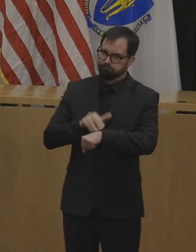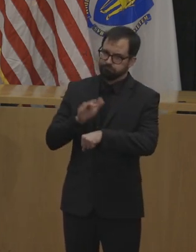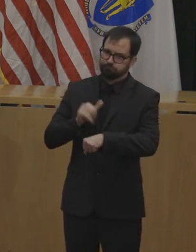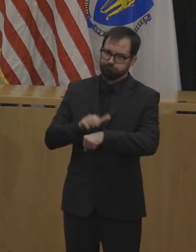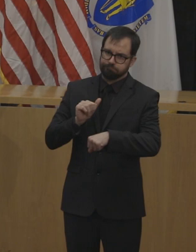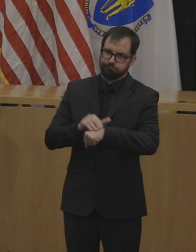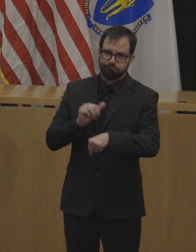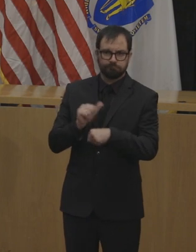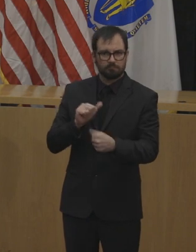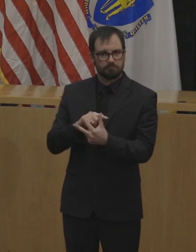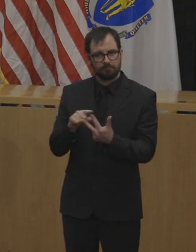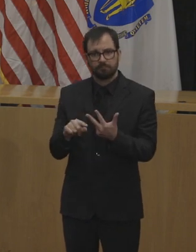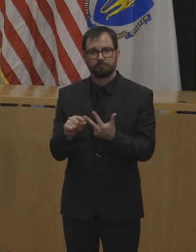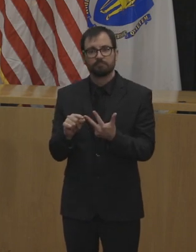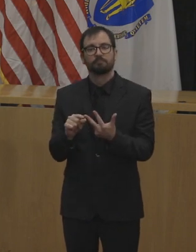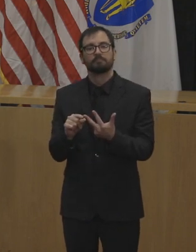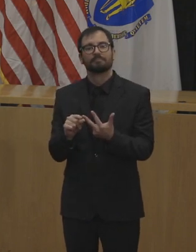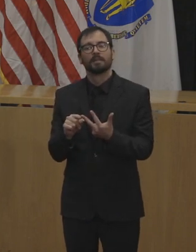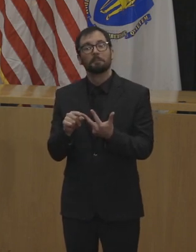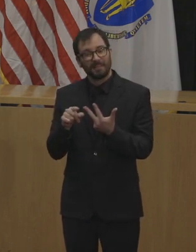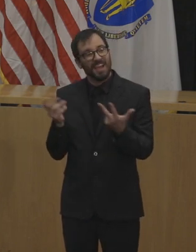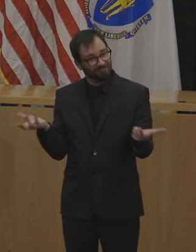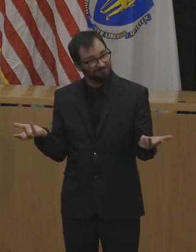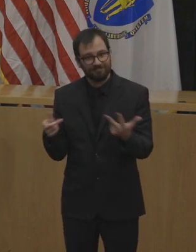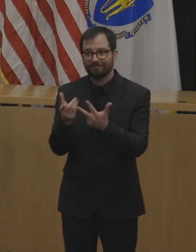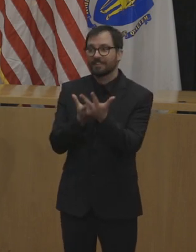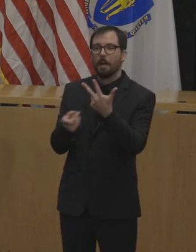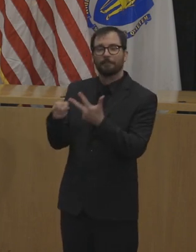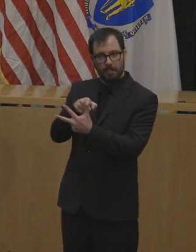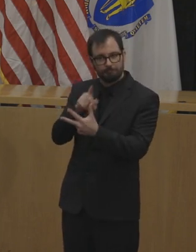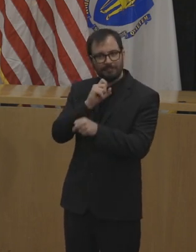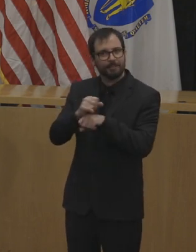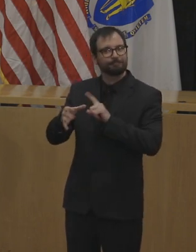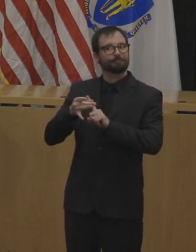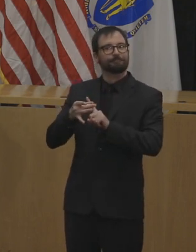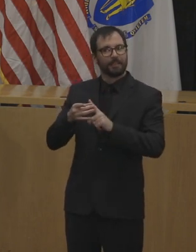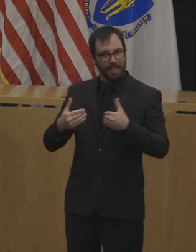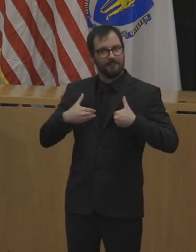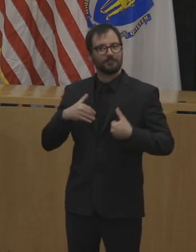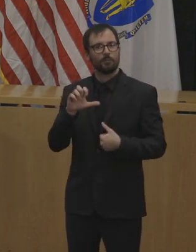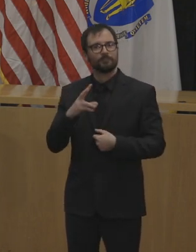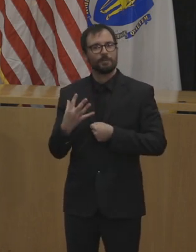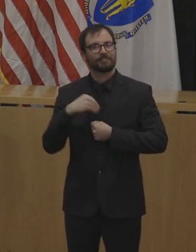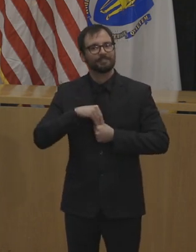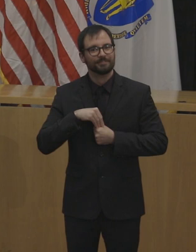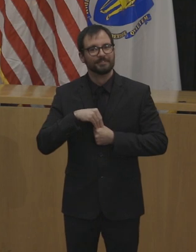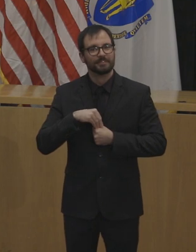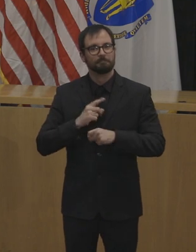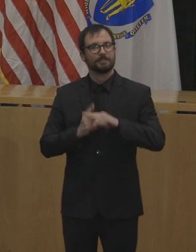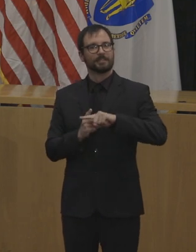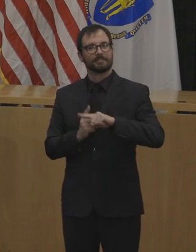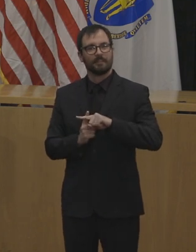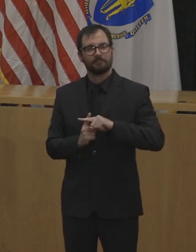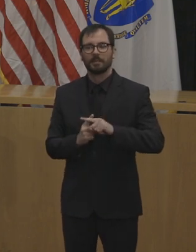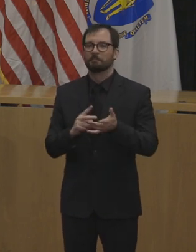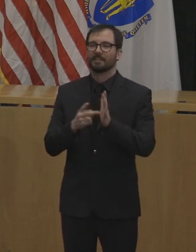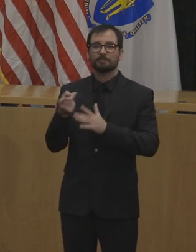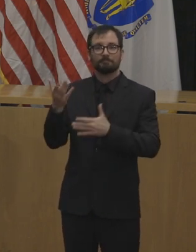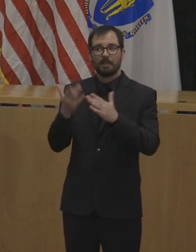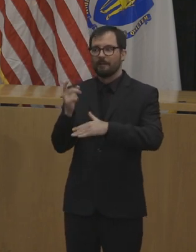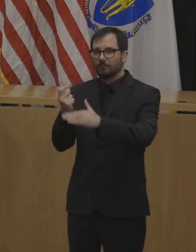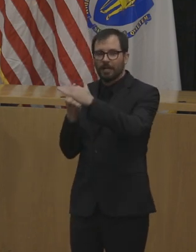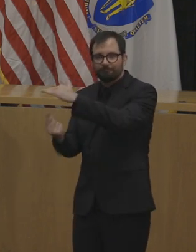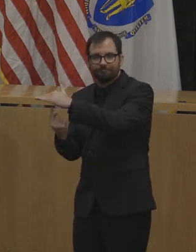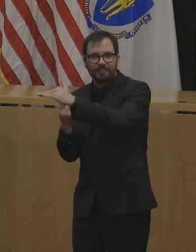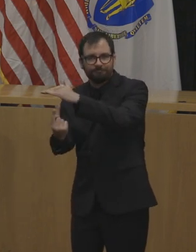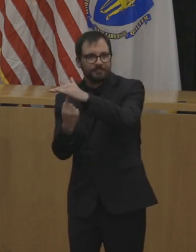virus. And when they come offline because they need to isolate or quarantine or recover, the municipalities